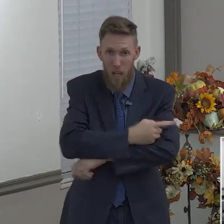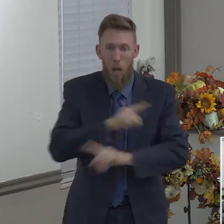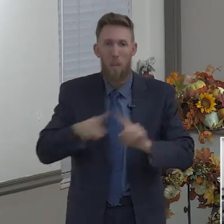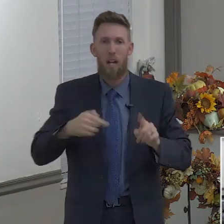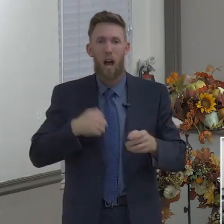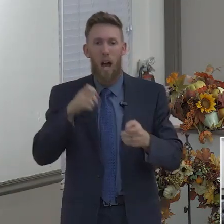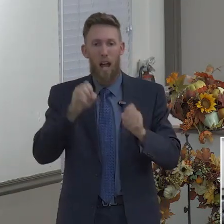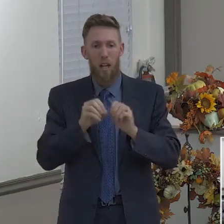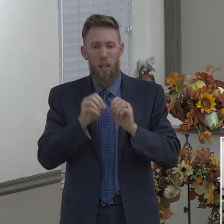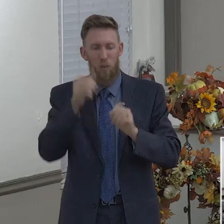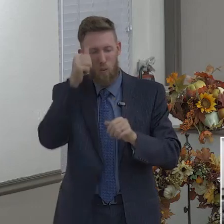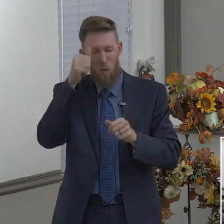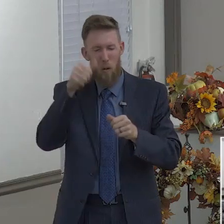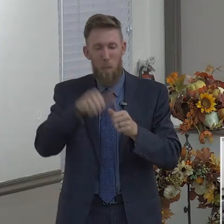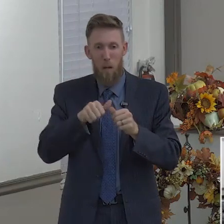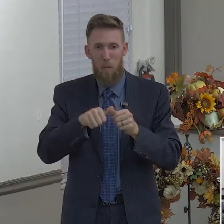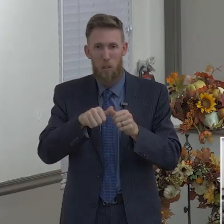got married.